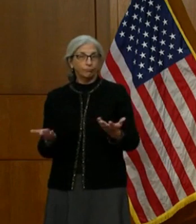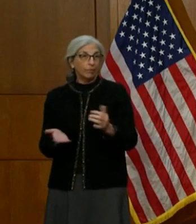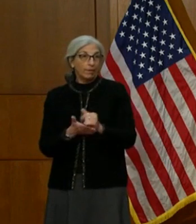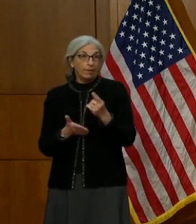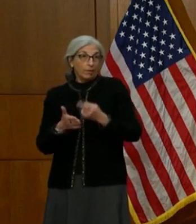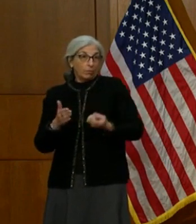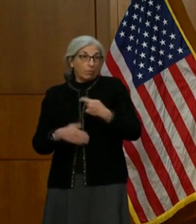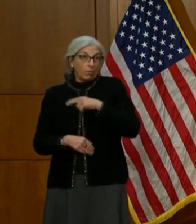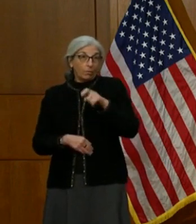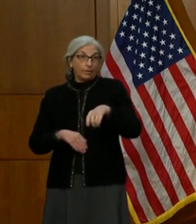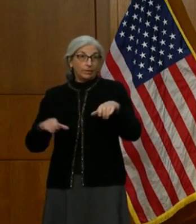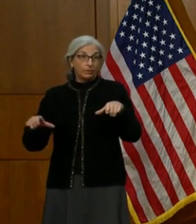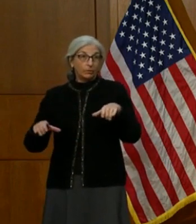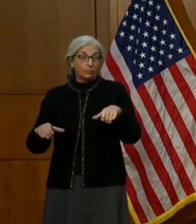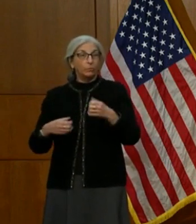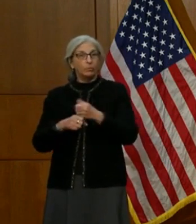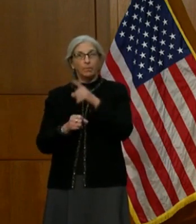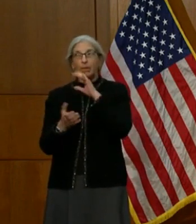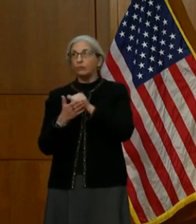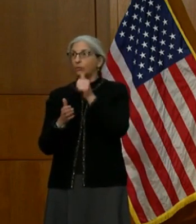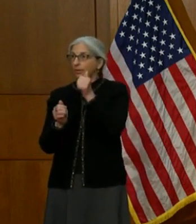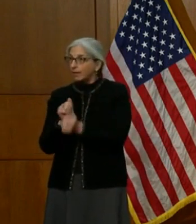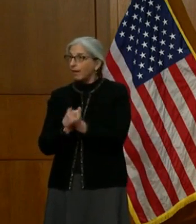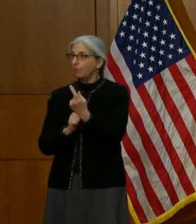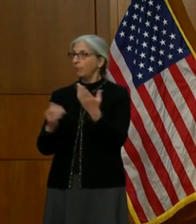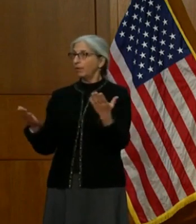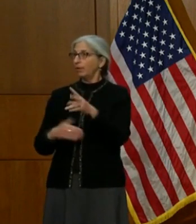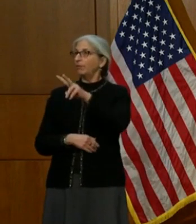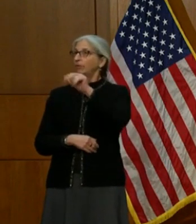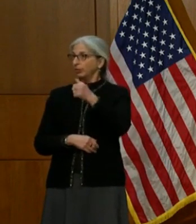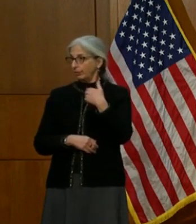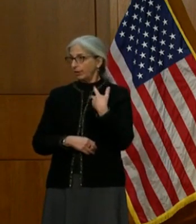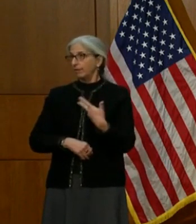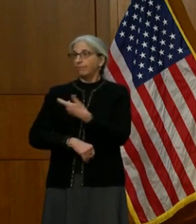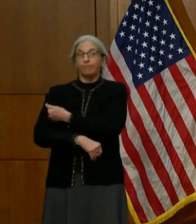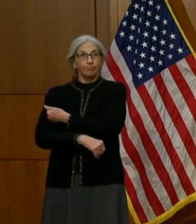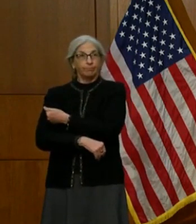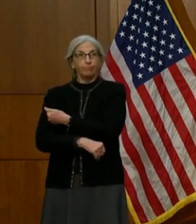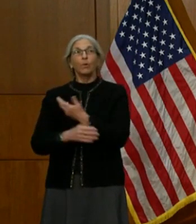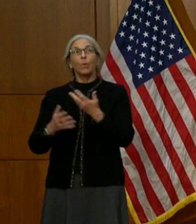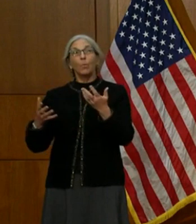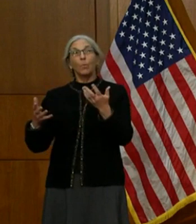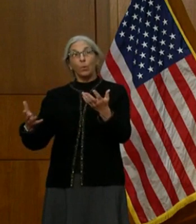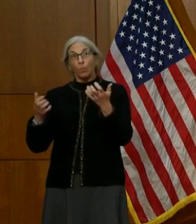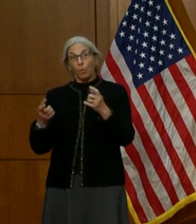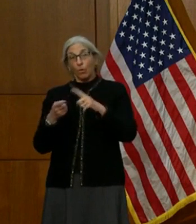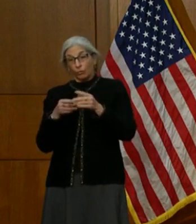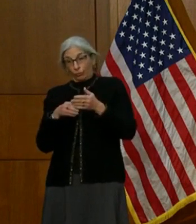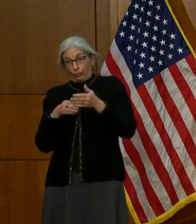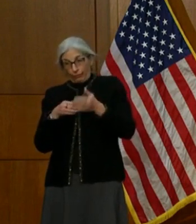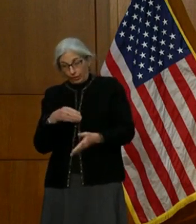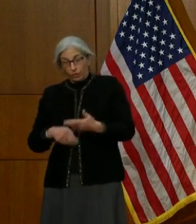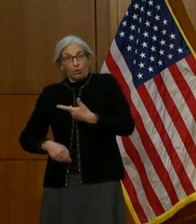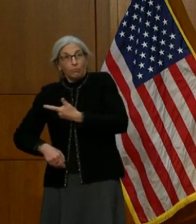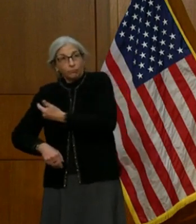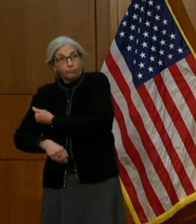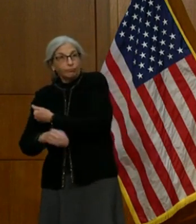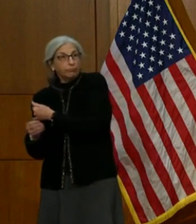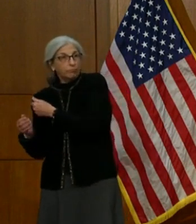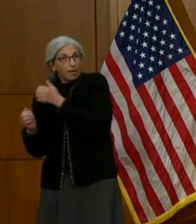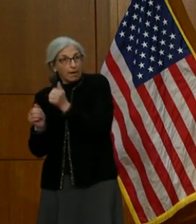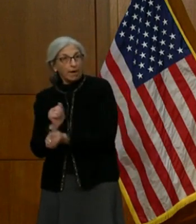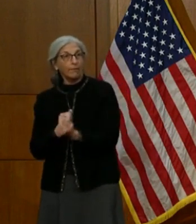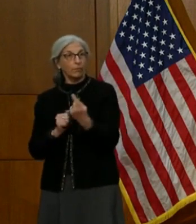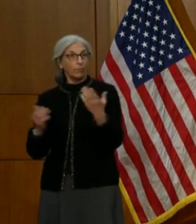make sure that all Virginians are vaccinated. And we'd like to do that by have all Virginians vaccinate, certainly by the summertime and finally get this